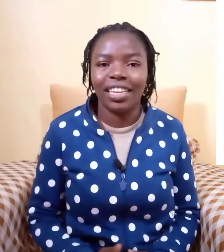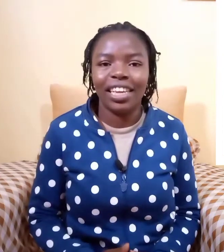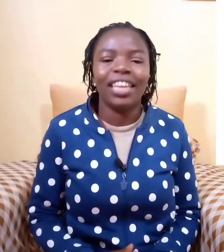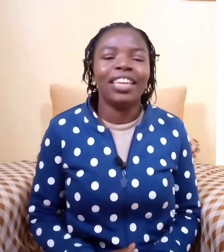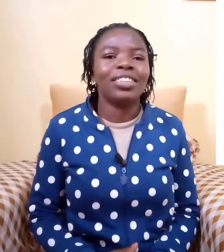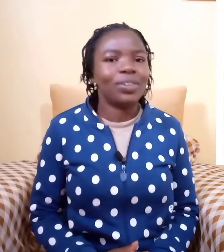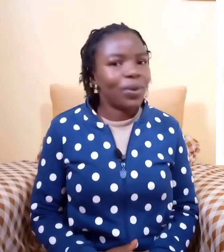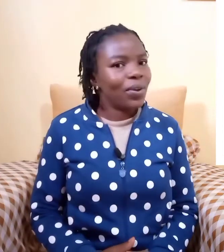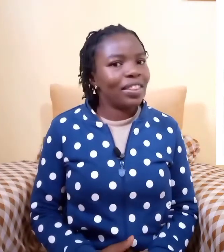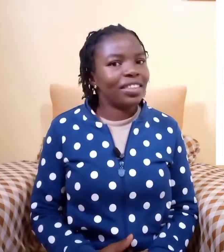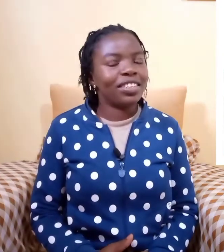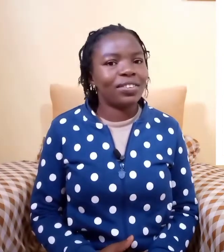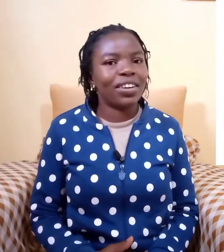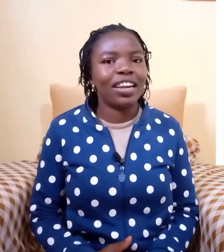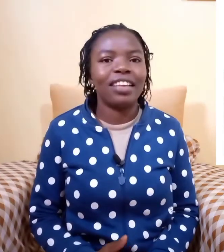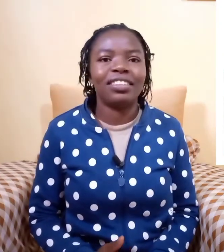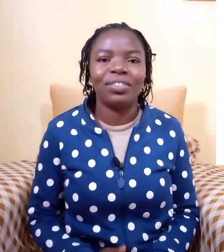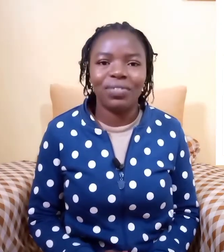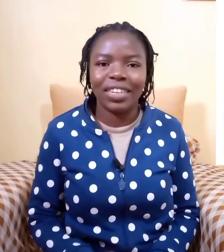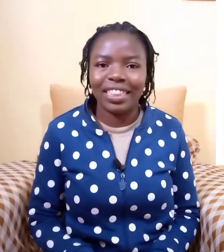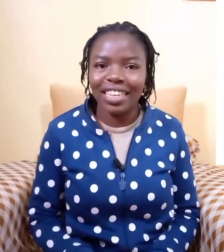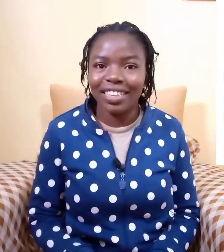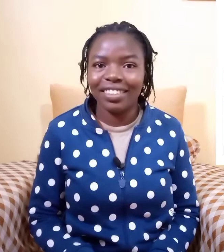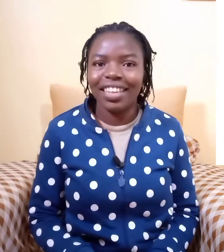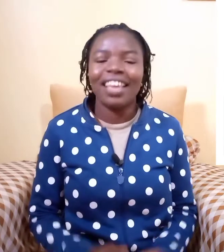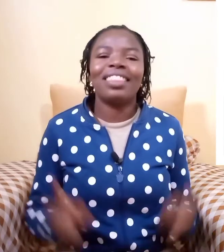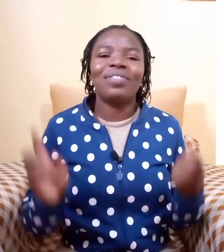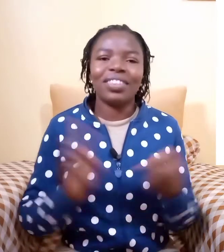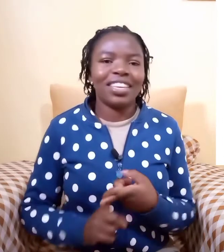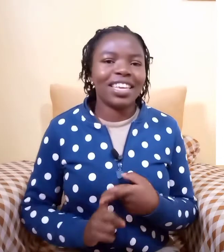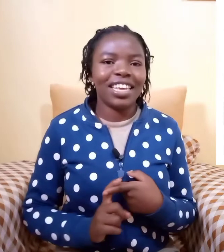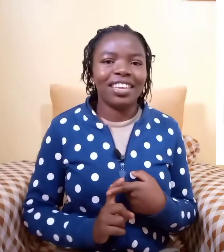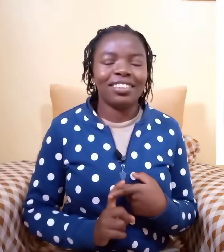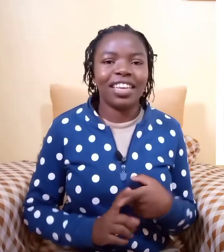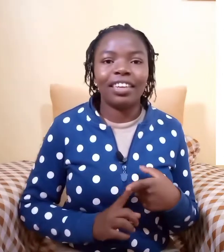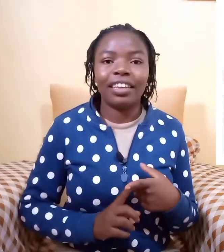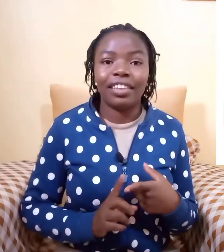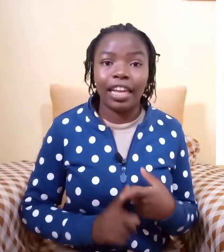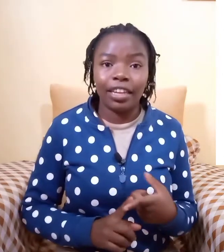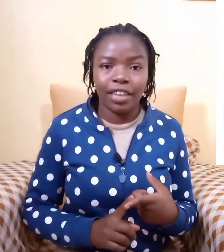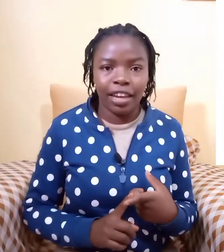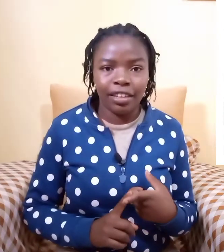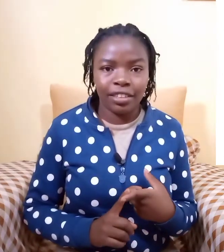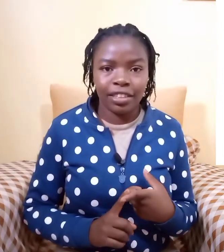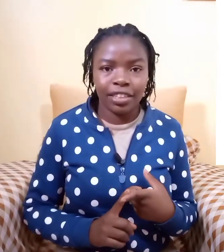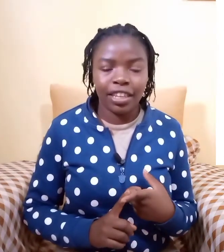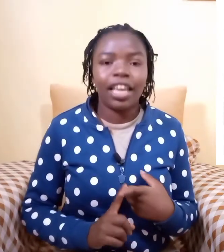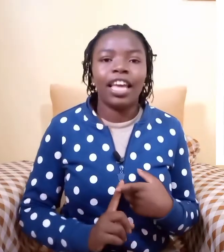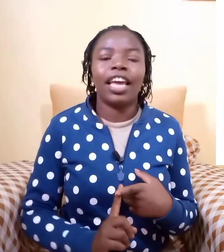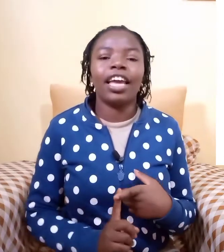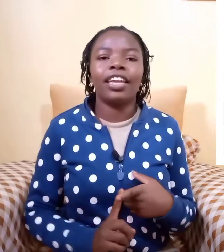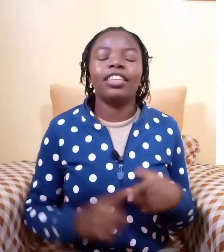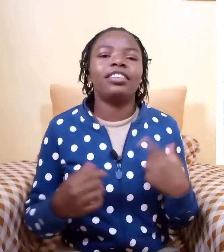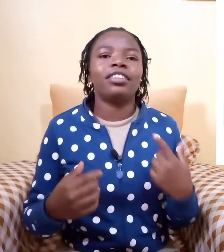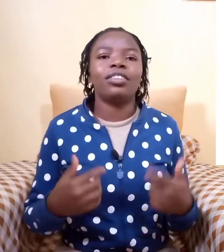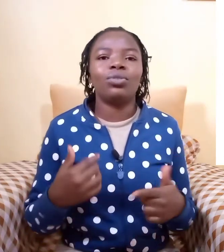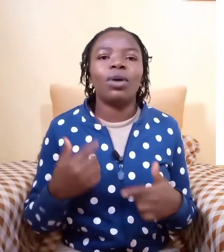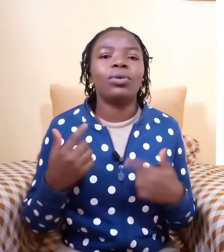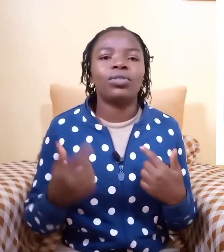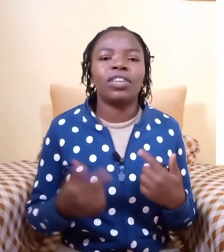so this dictionary has different things the first thing is it has letters and it teaches you how to